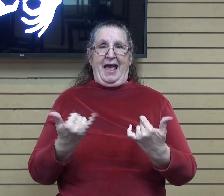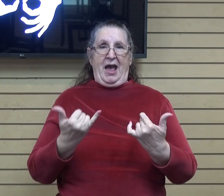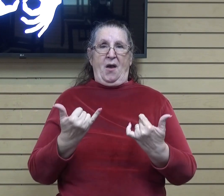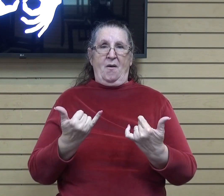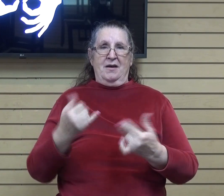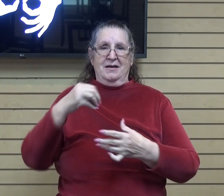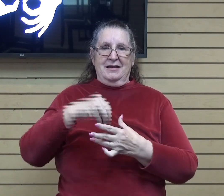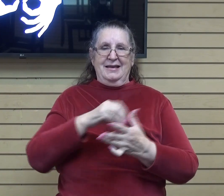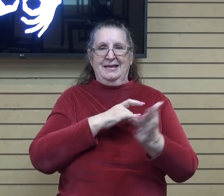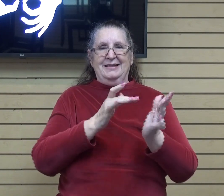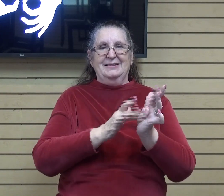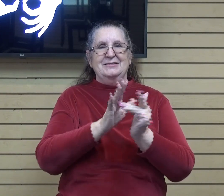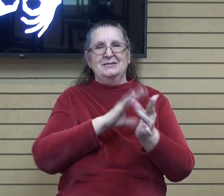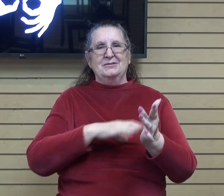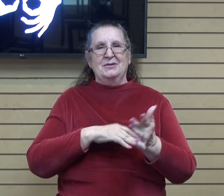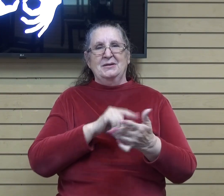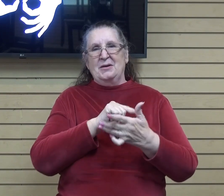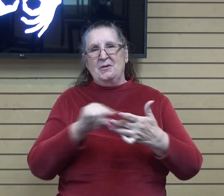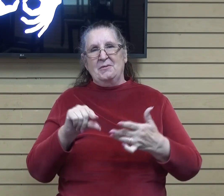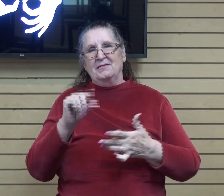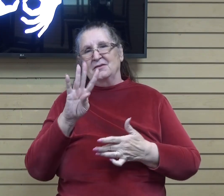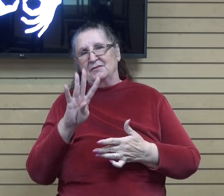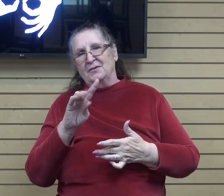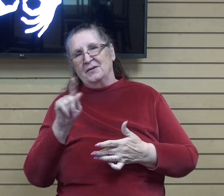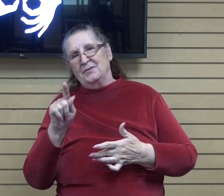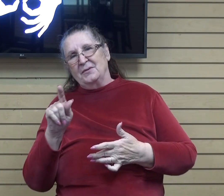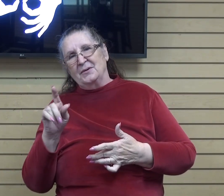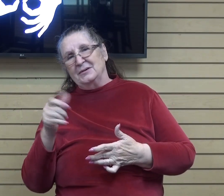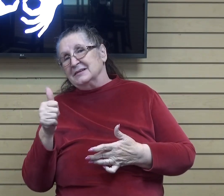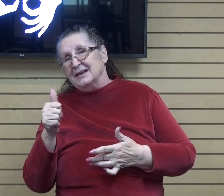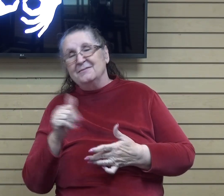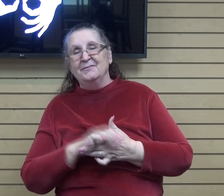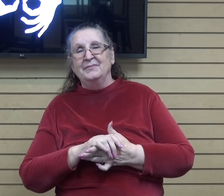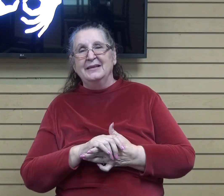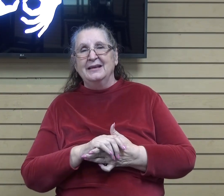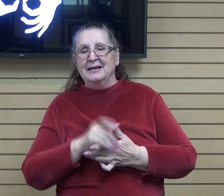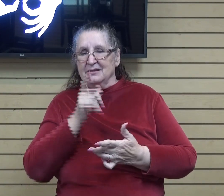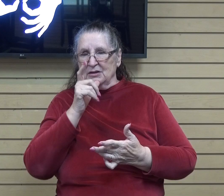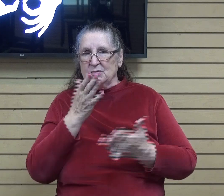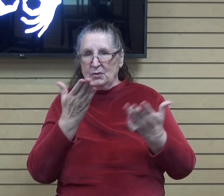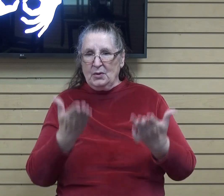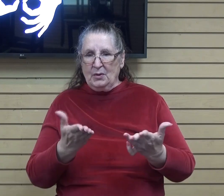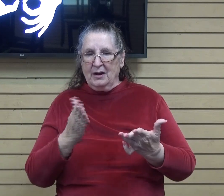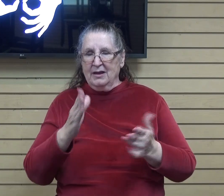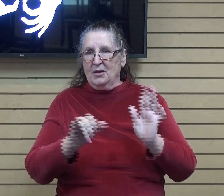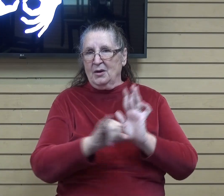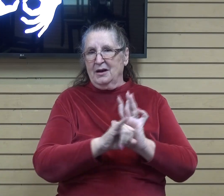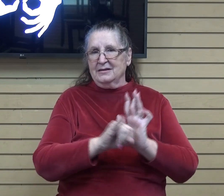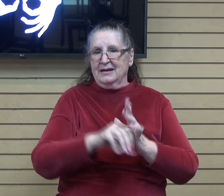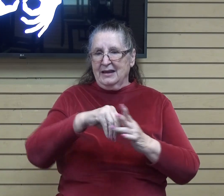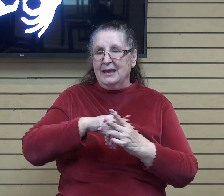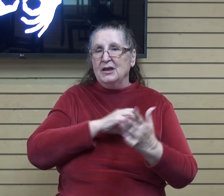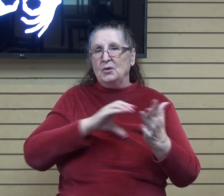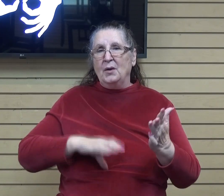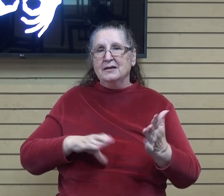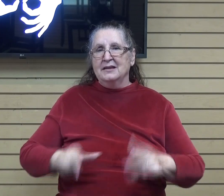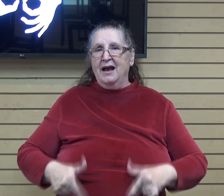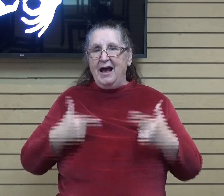Read verses 4 to 6. 4 through 10. This is who you are. This is your identity. It's in Christ. You're alive in Christ.